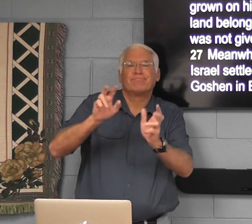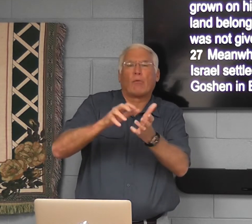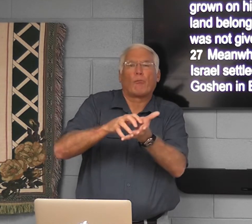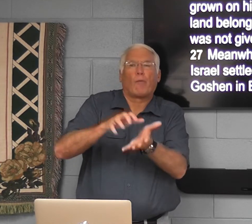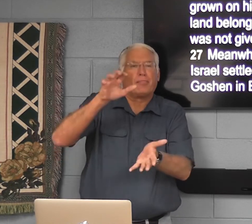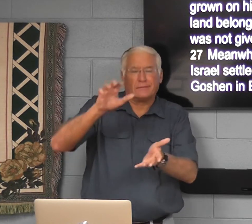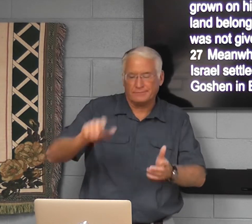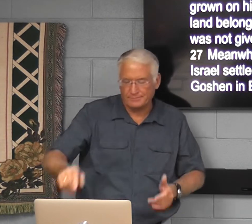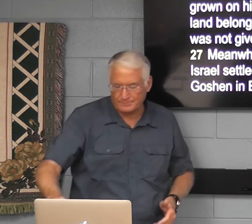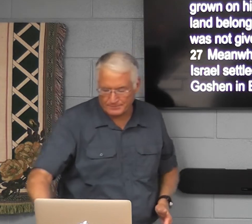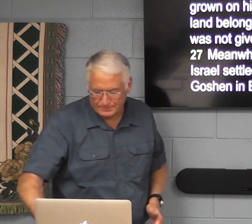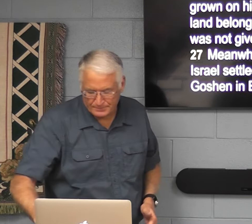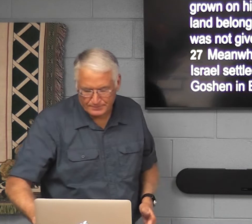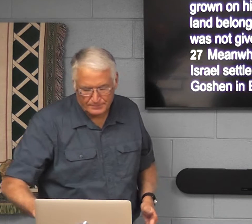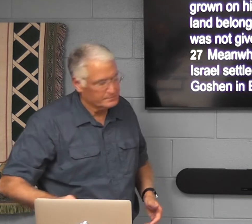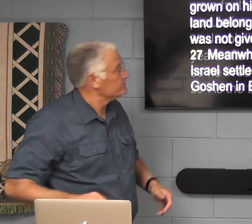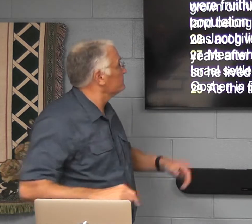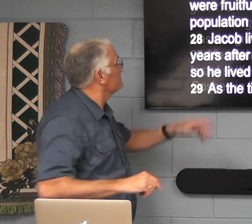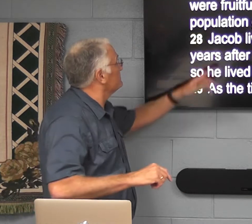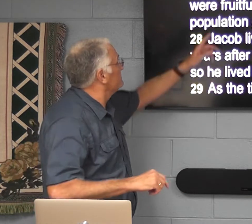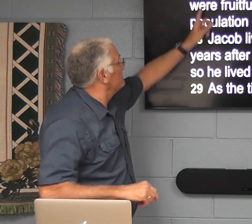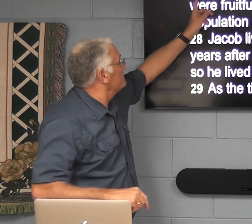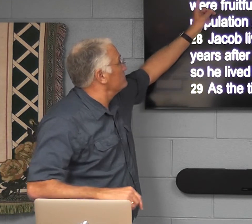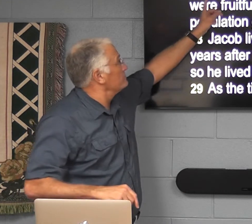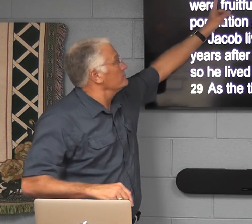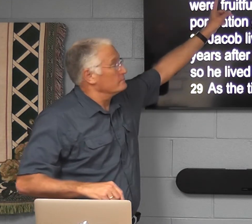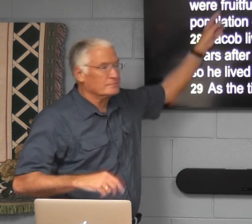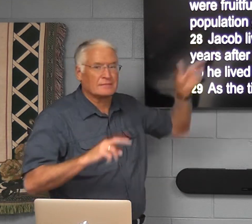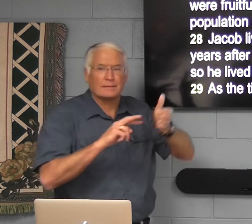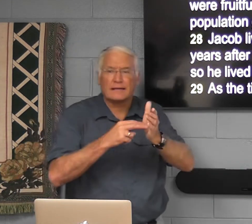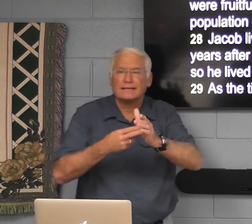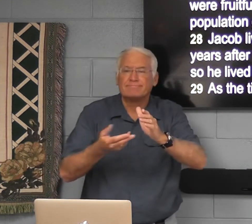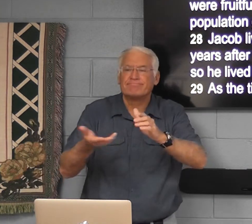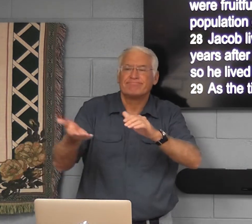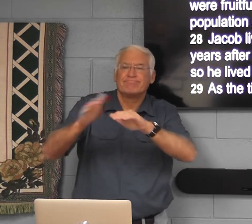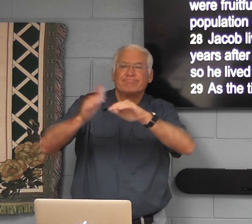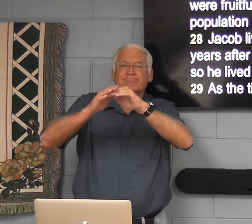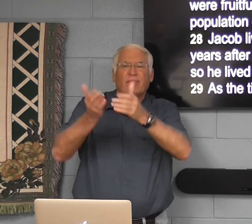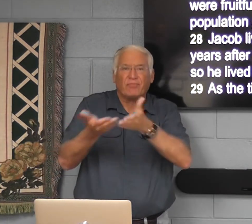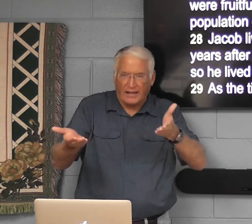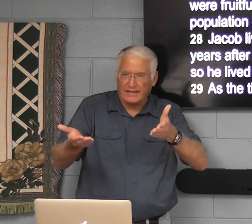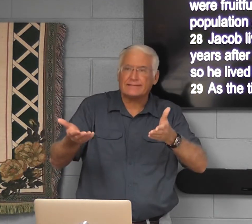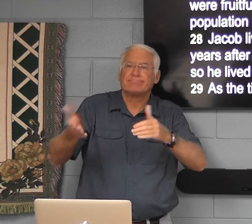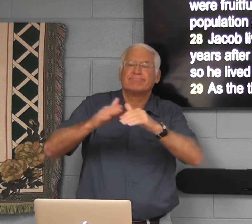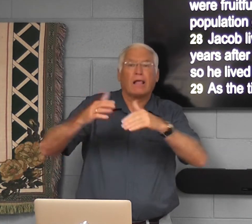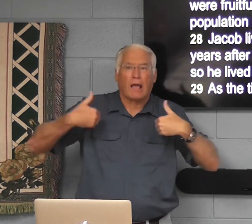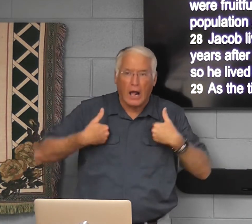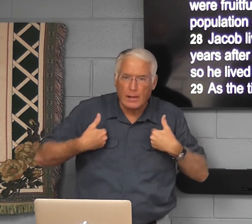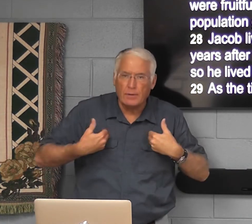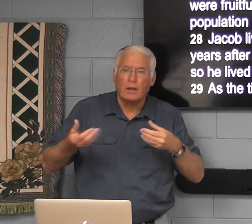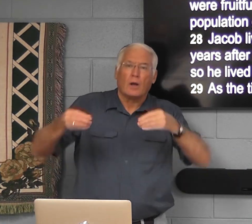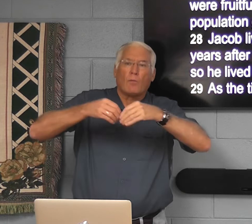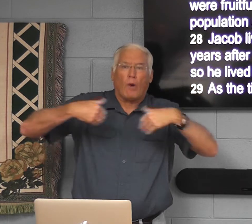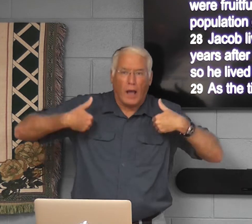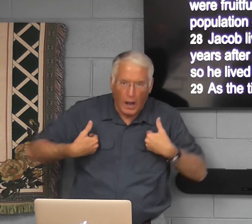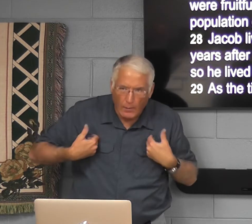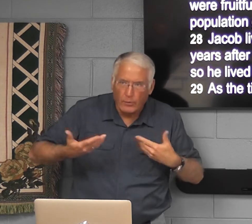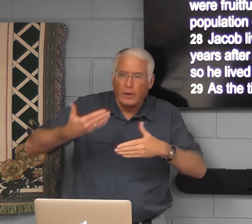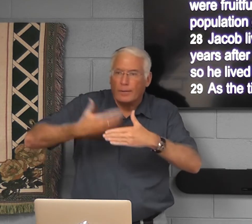possessions. They became wealthy. They acquired property. They were